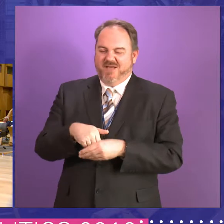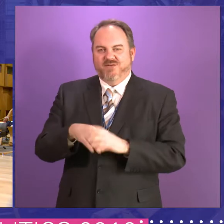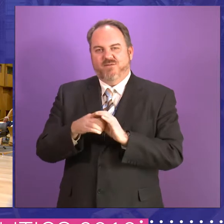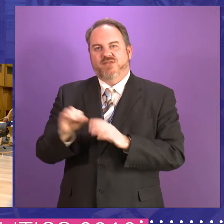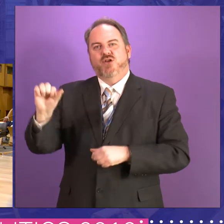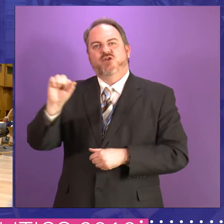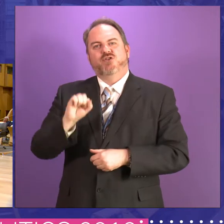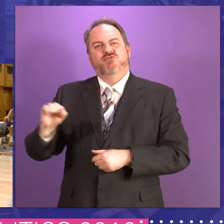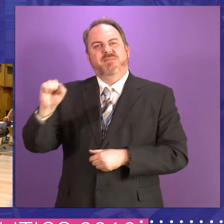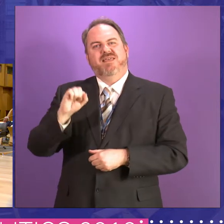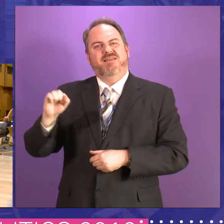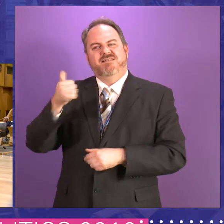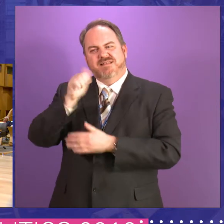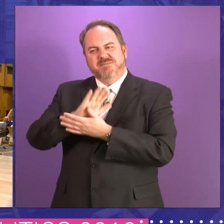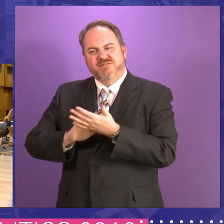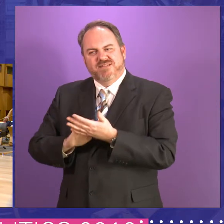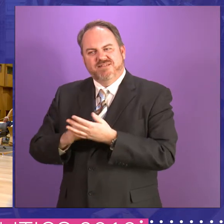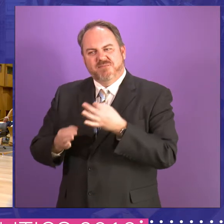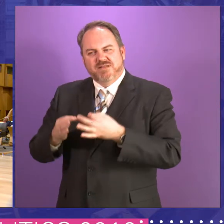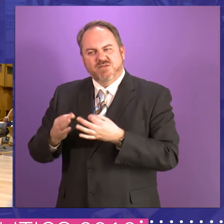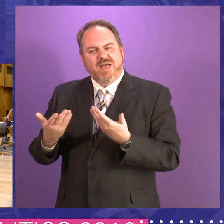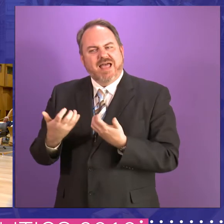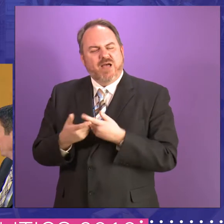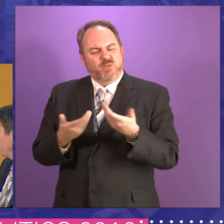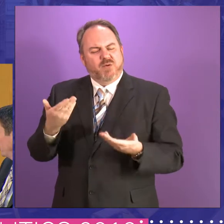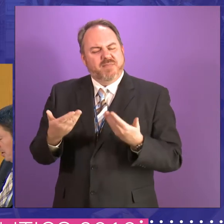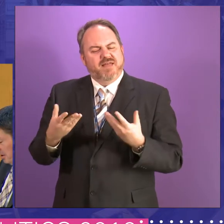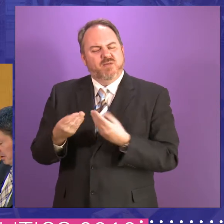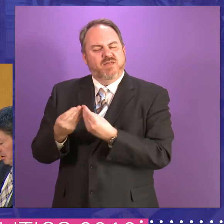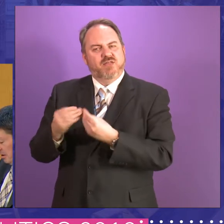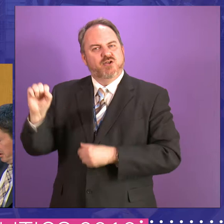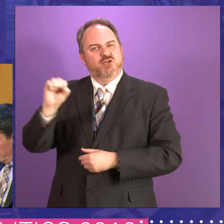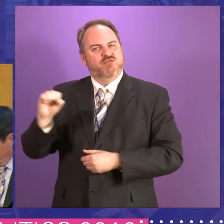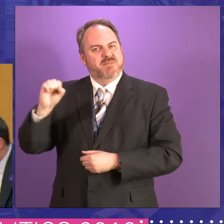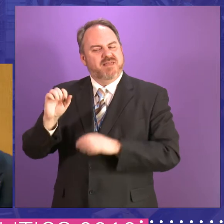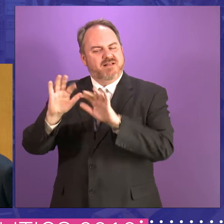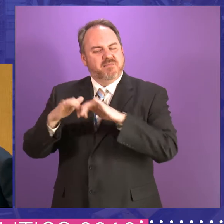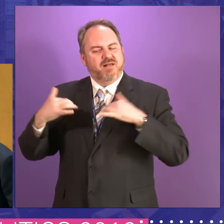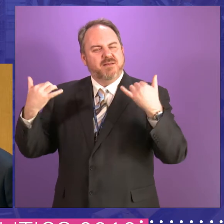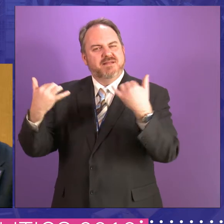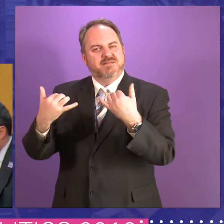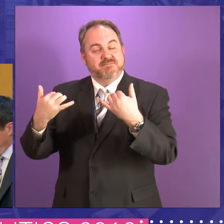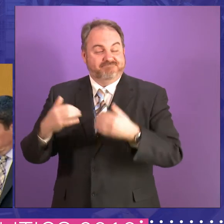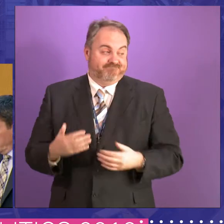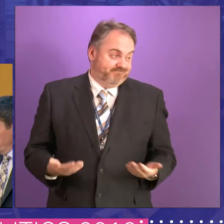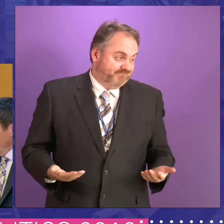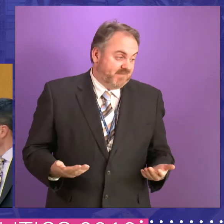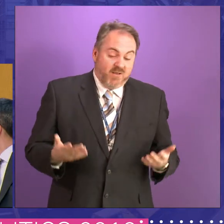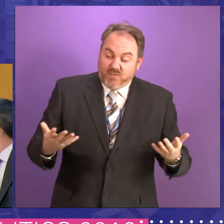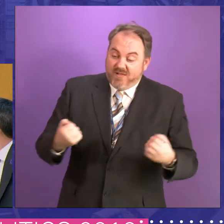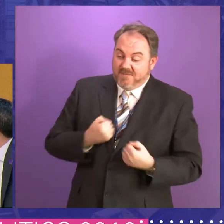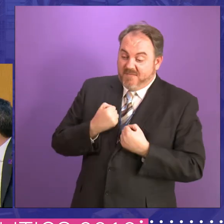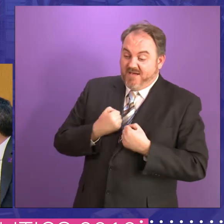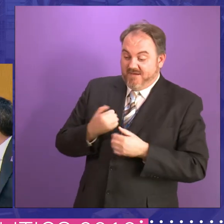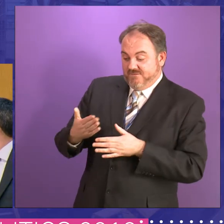So how do we compare it as an institution? Well, I think my experience, first of all, of the Scottish Parliament,